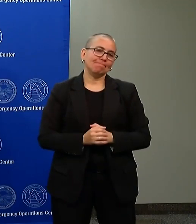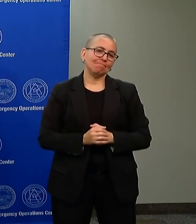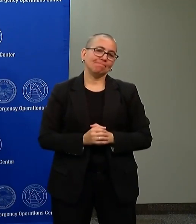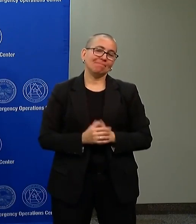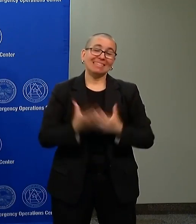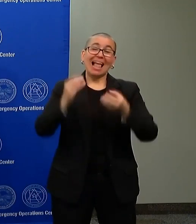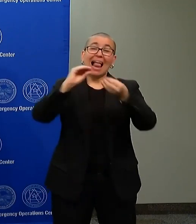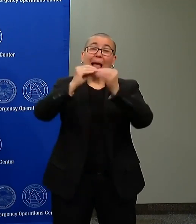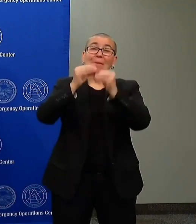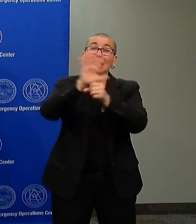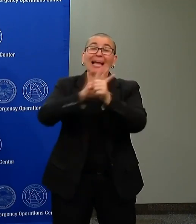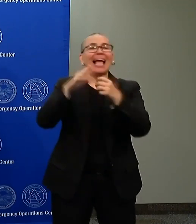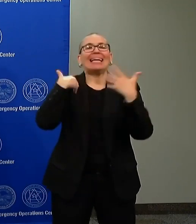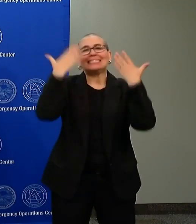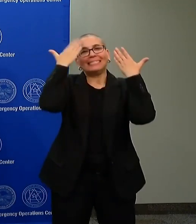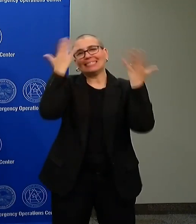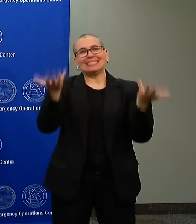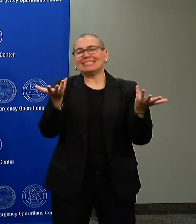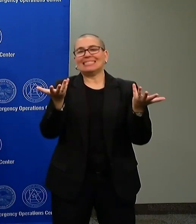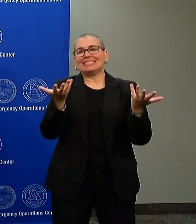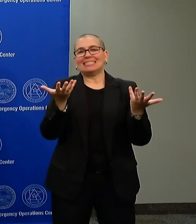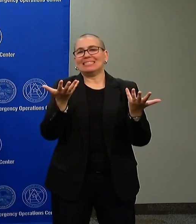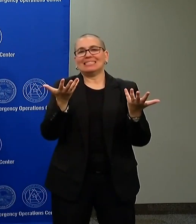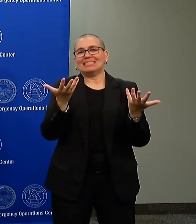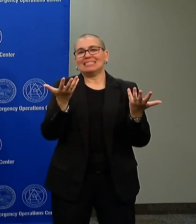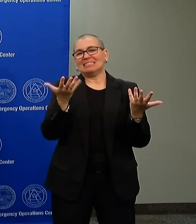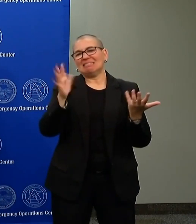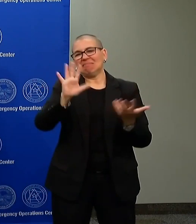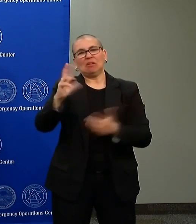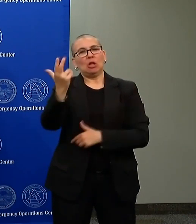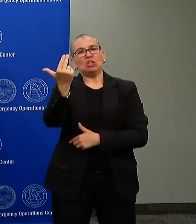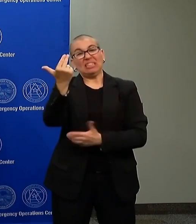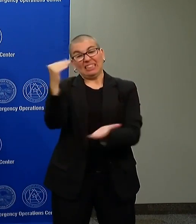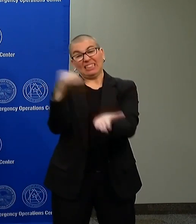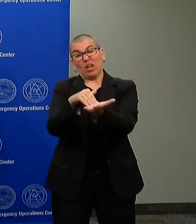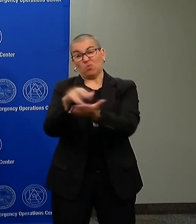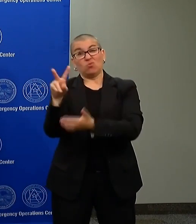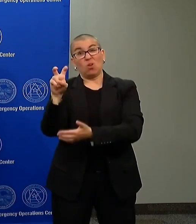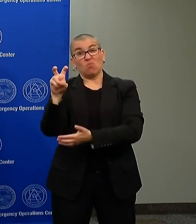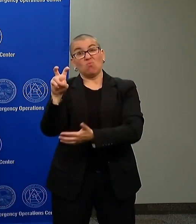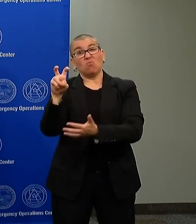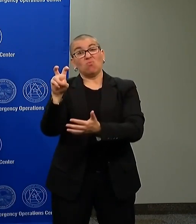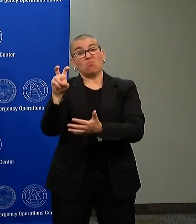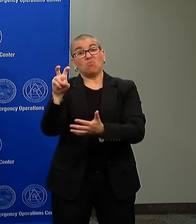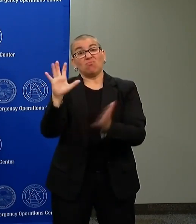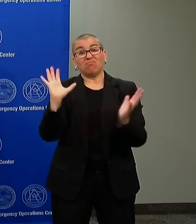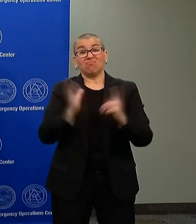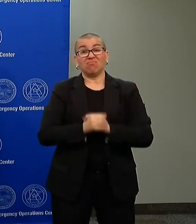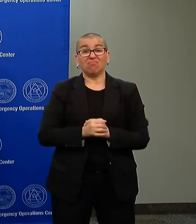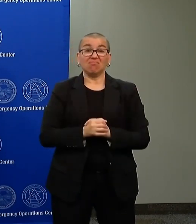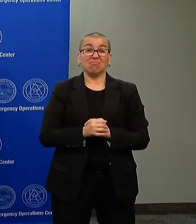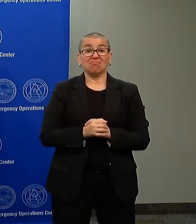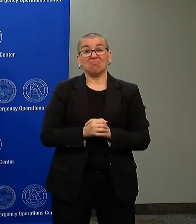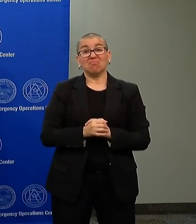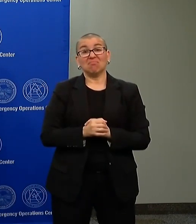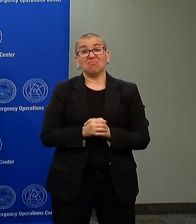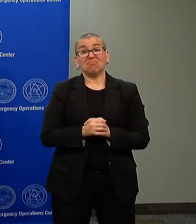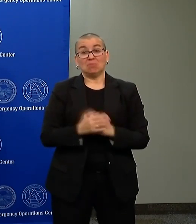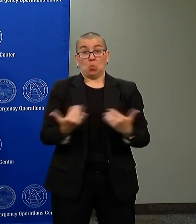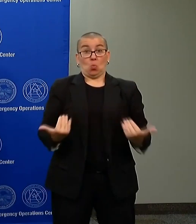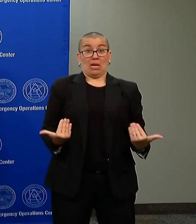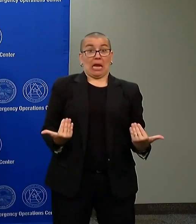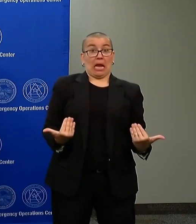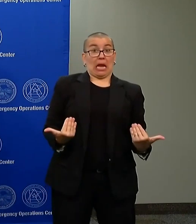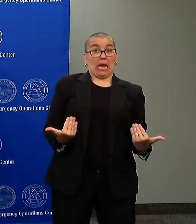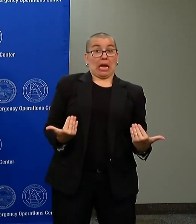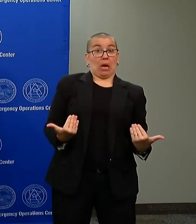to give you. The top end, as I mentioned, 13,200. The bottom end is where we are right now, 2